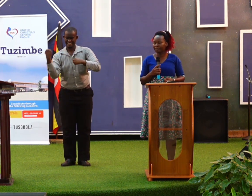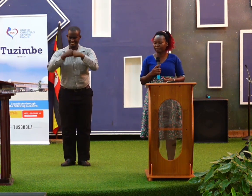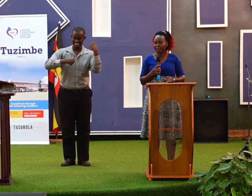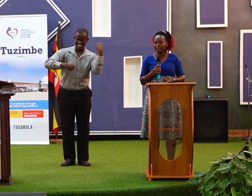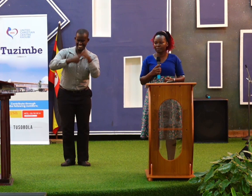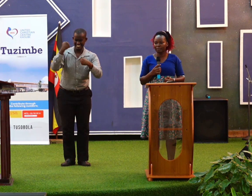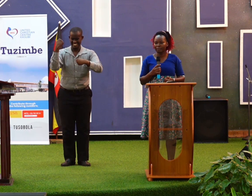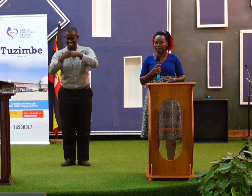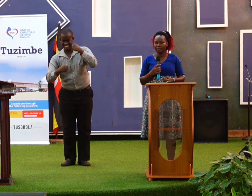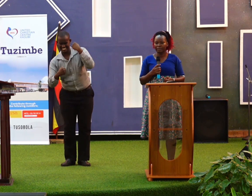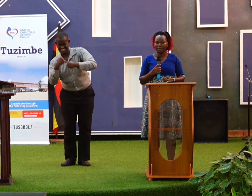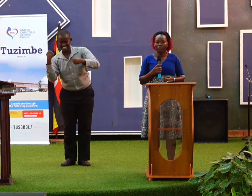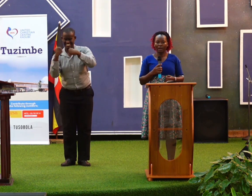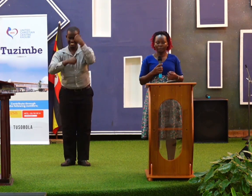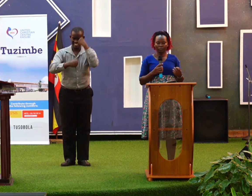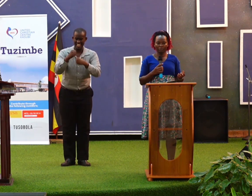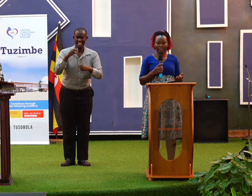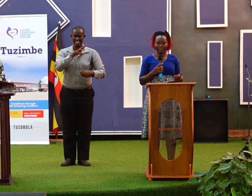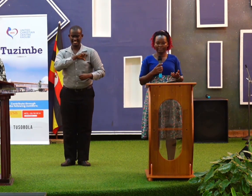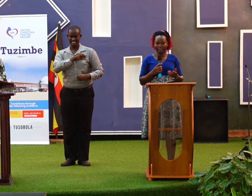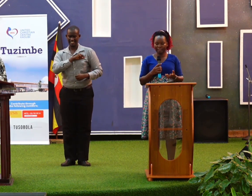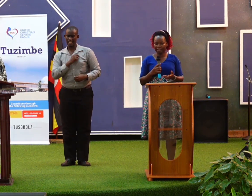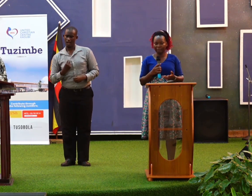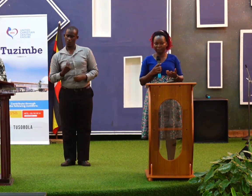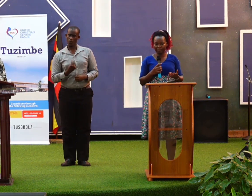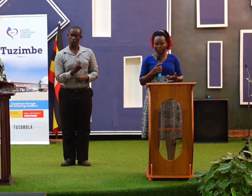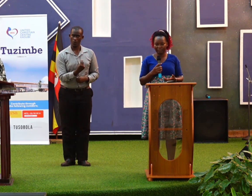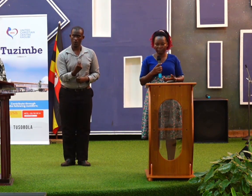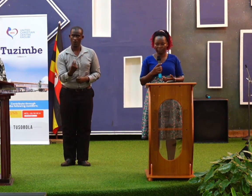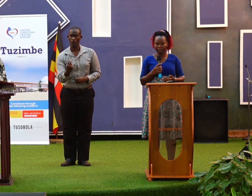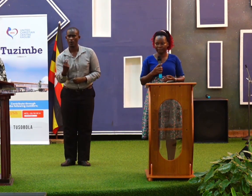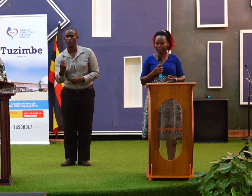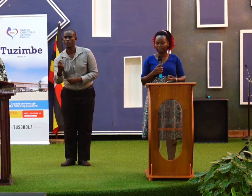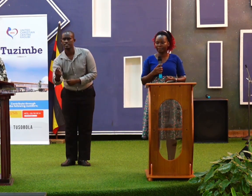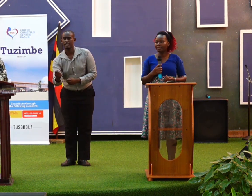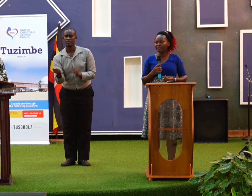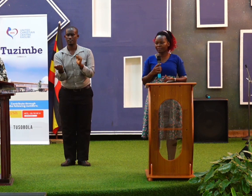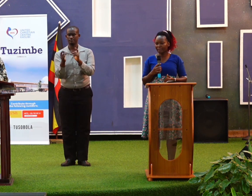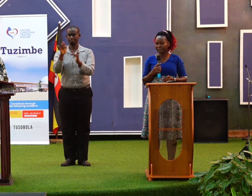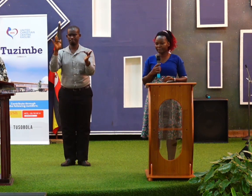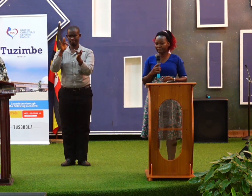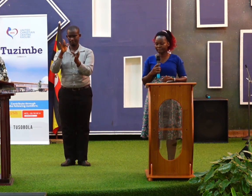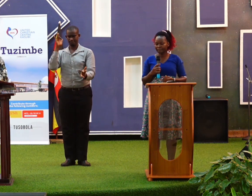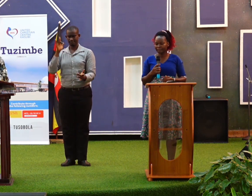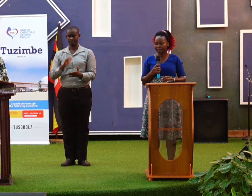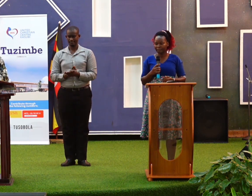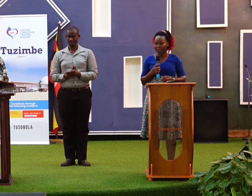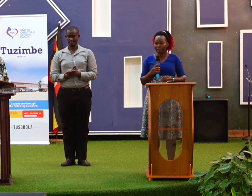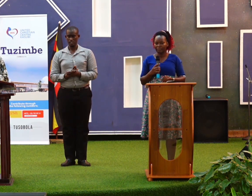walks in the journey of perfection. Amen. They